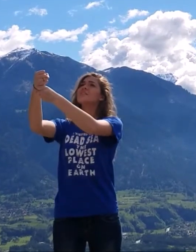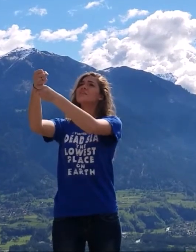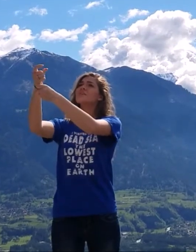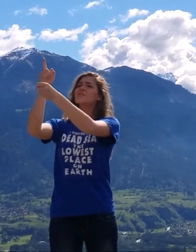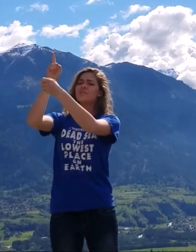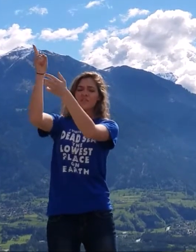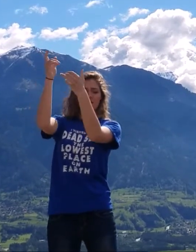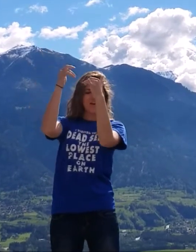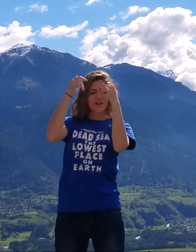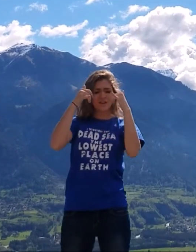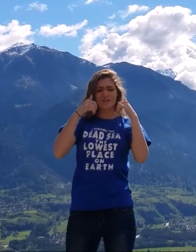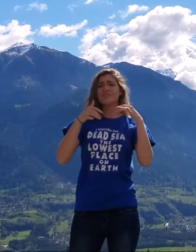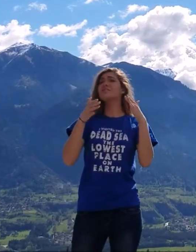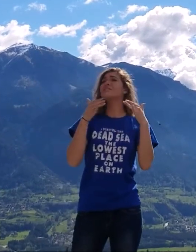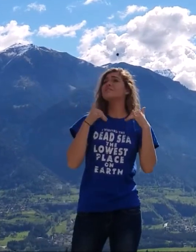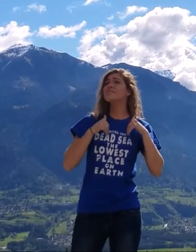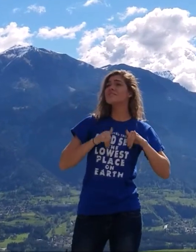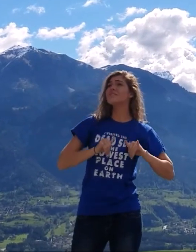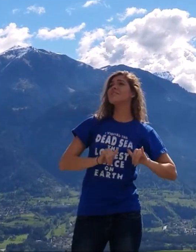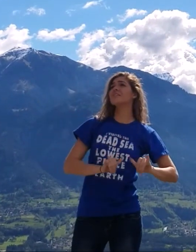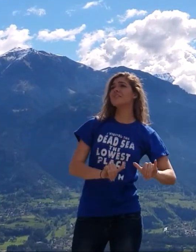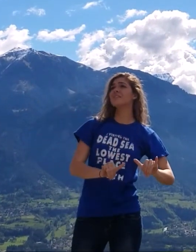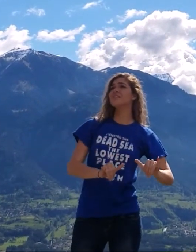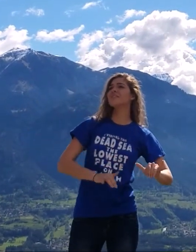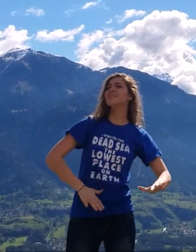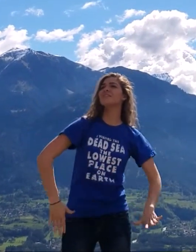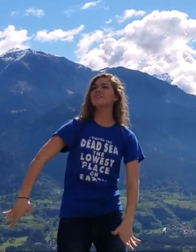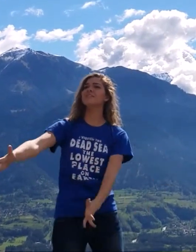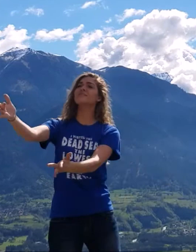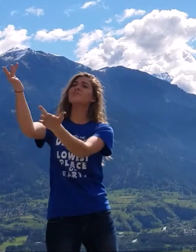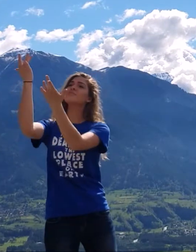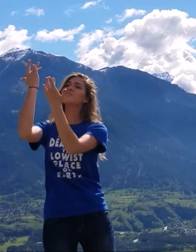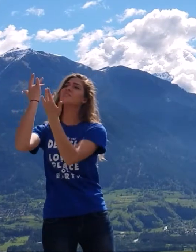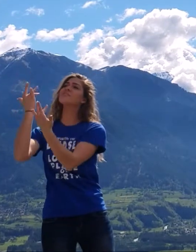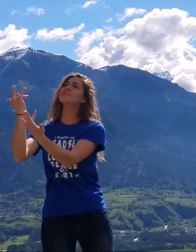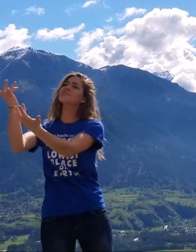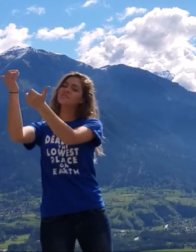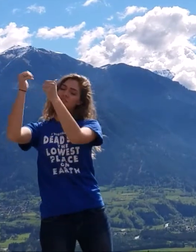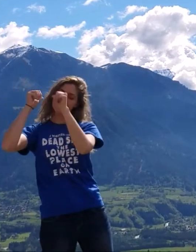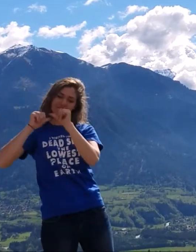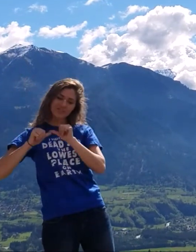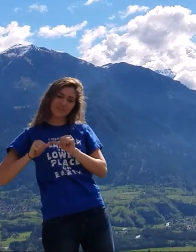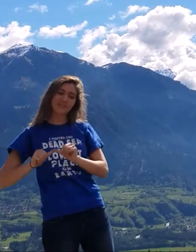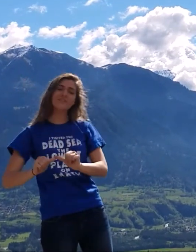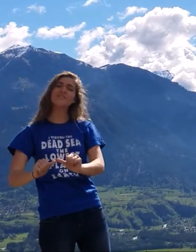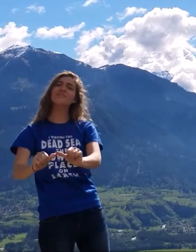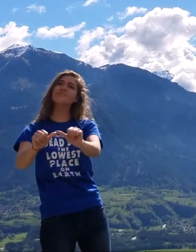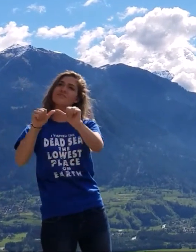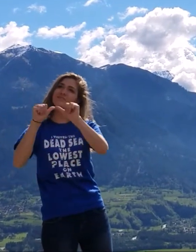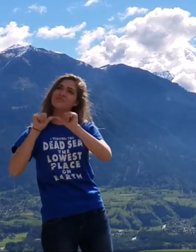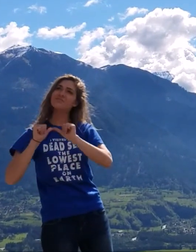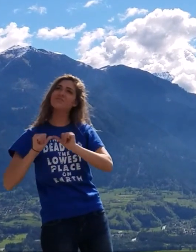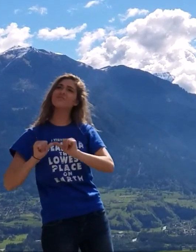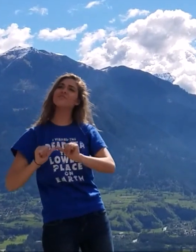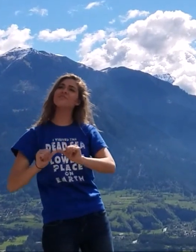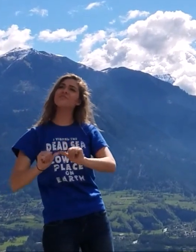Thou changest not Thy compassions, they fail not